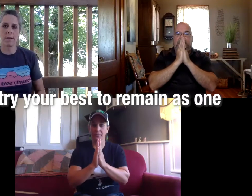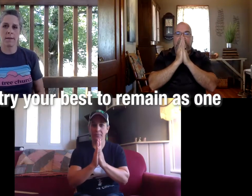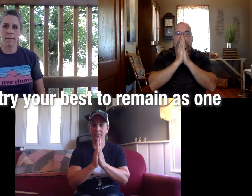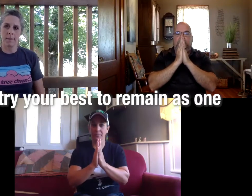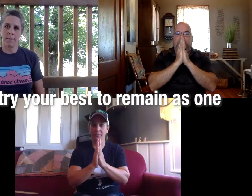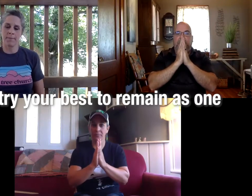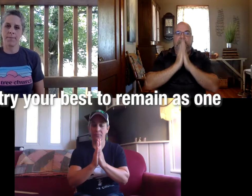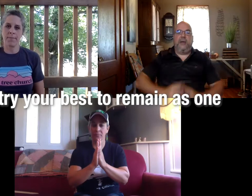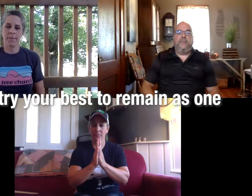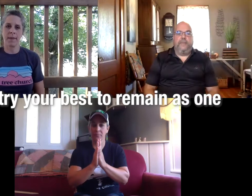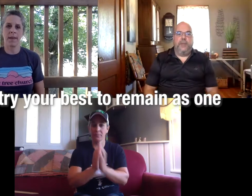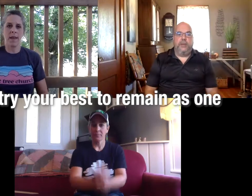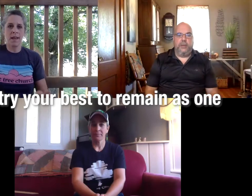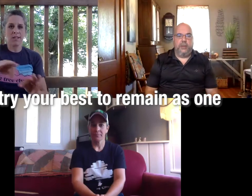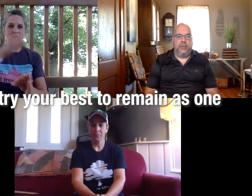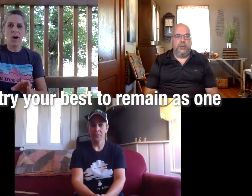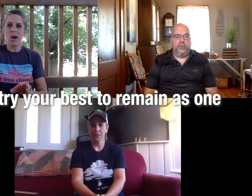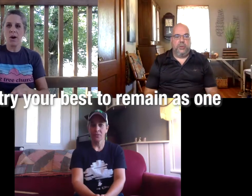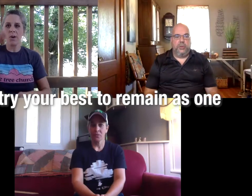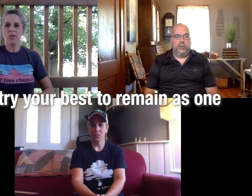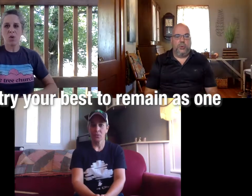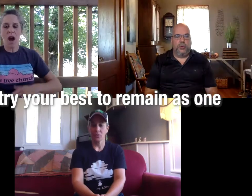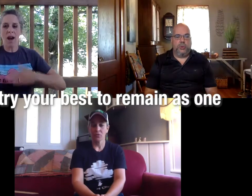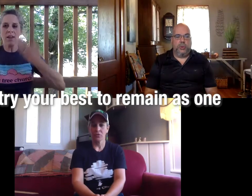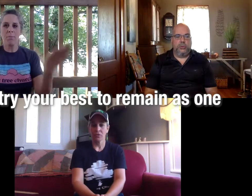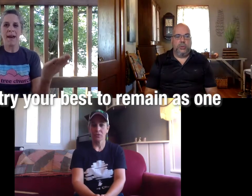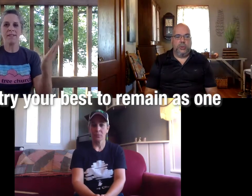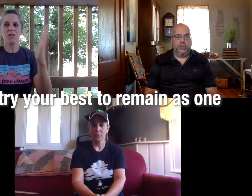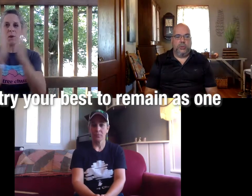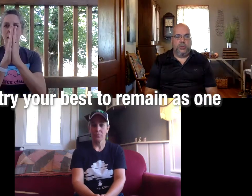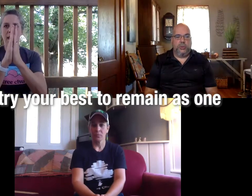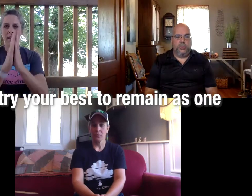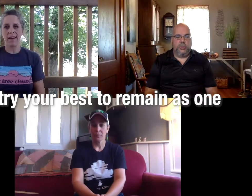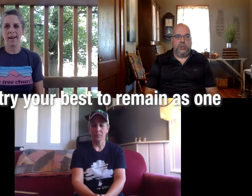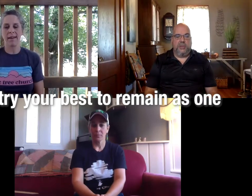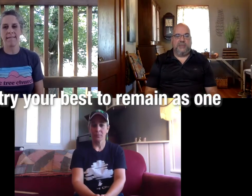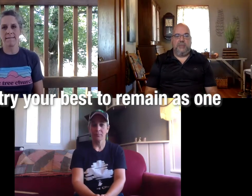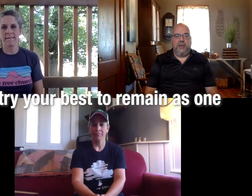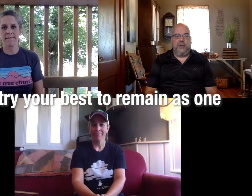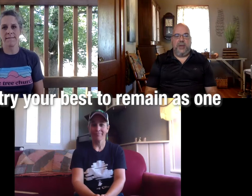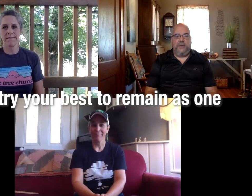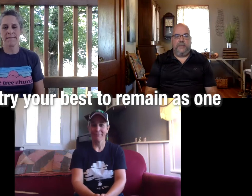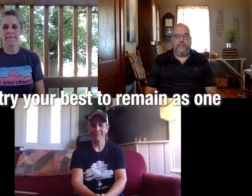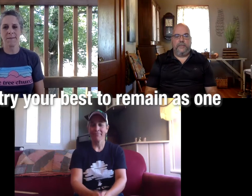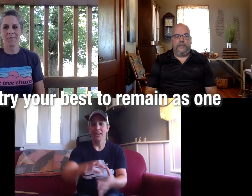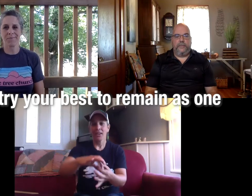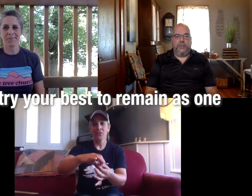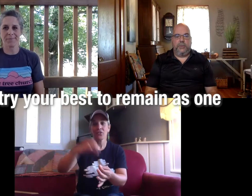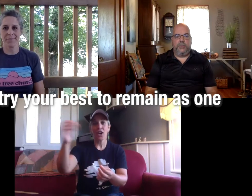miss tiff kids do it with her here we go so try your best to remain good miss amelia here we go